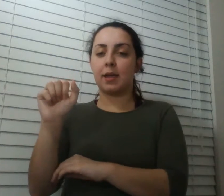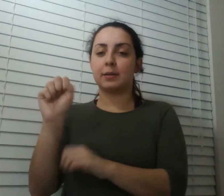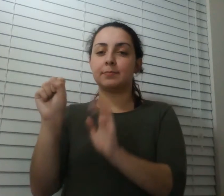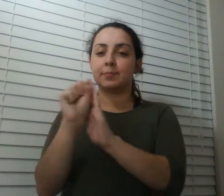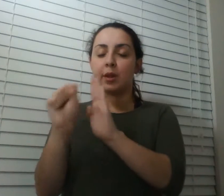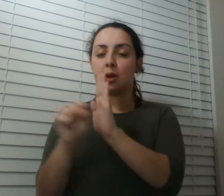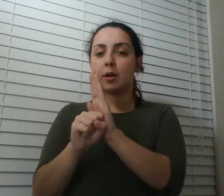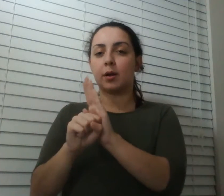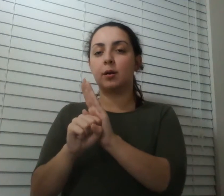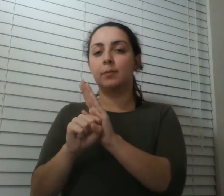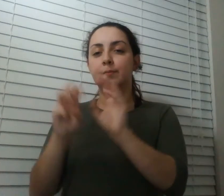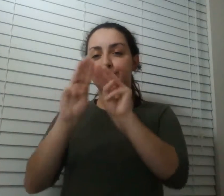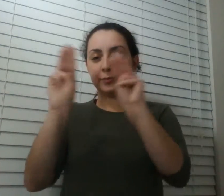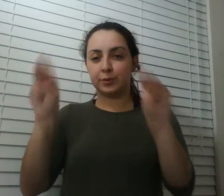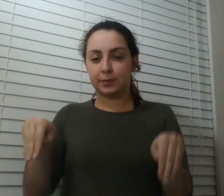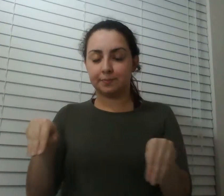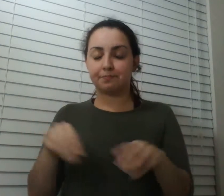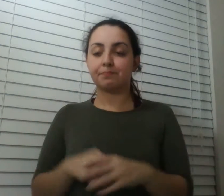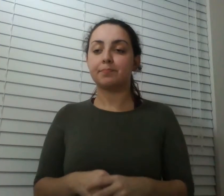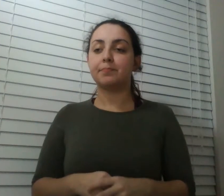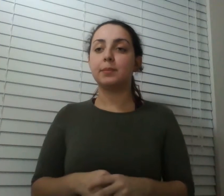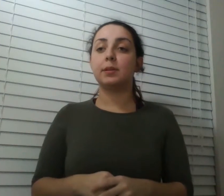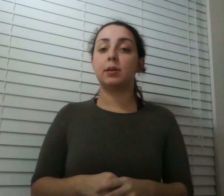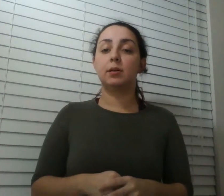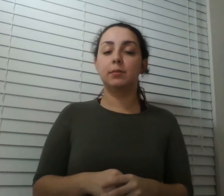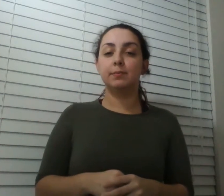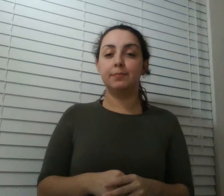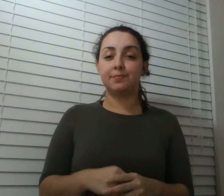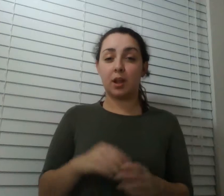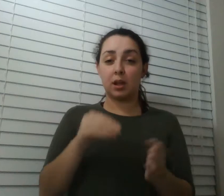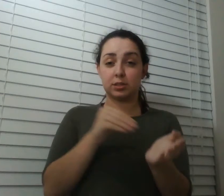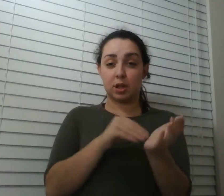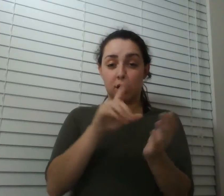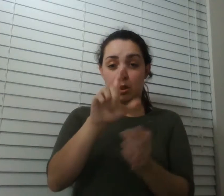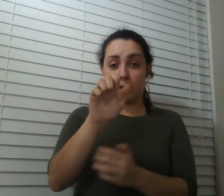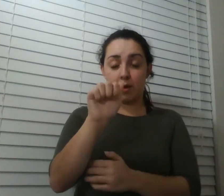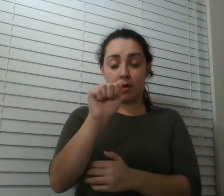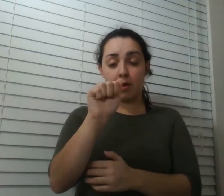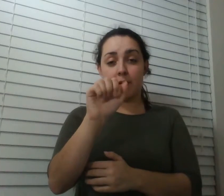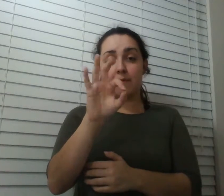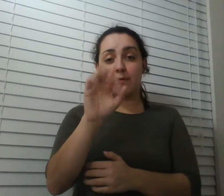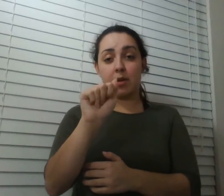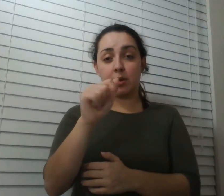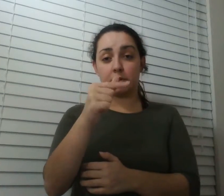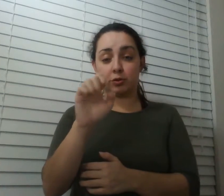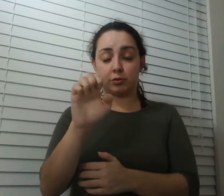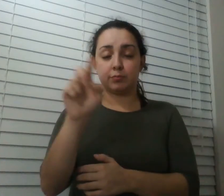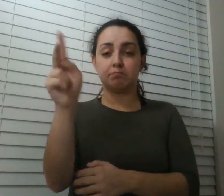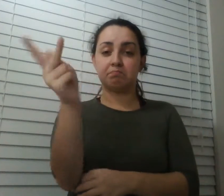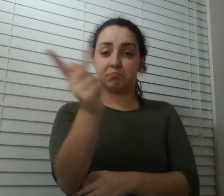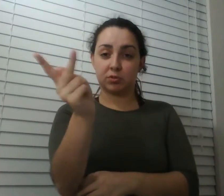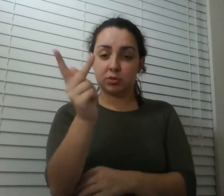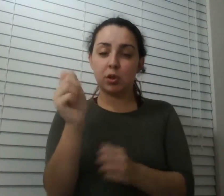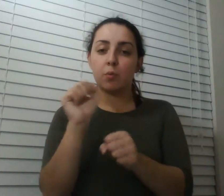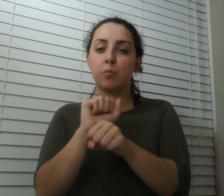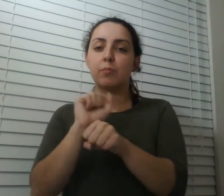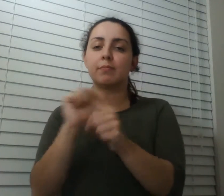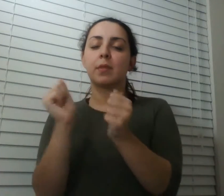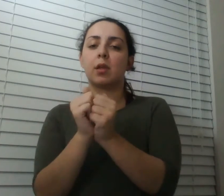lefage whose first name is also jeff were working together on this termite problem the termites were getting really bad in the french quarter